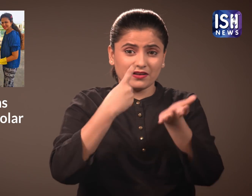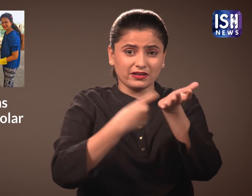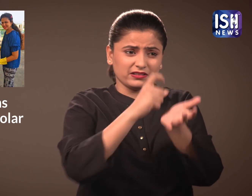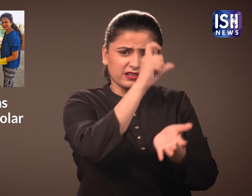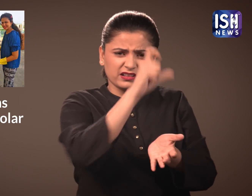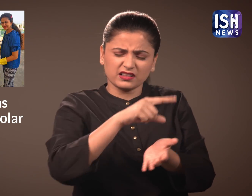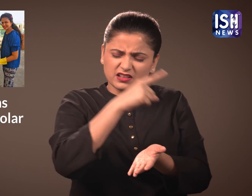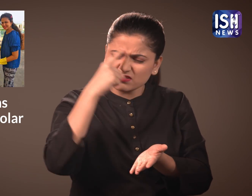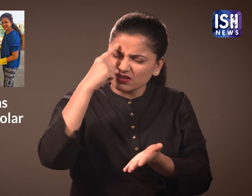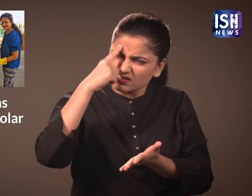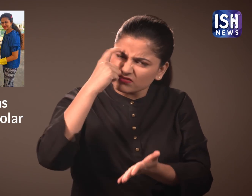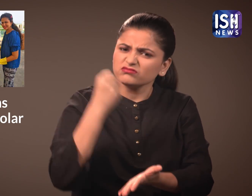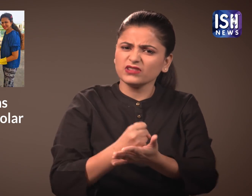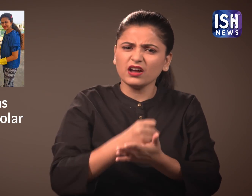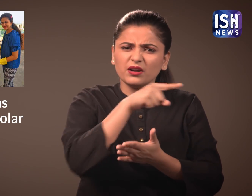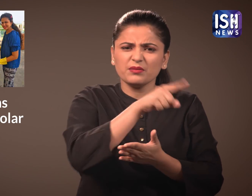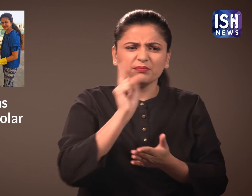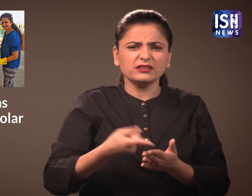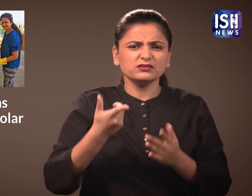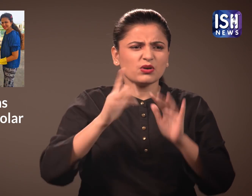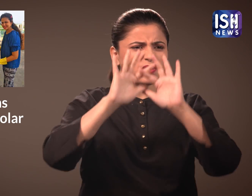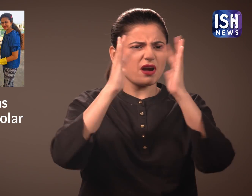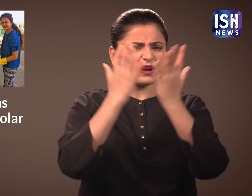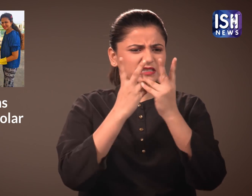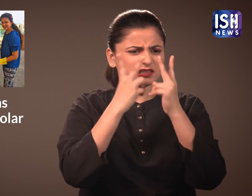She saw that the environment has so many problems